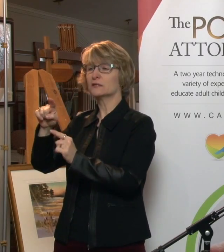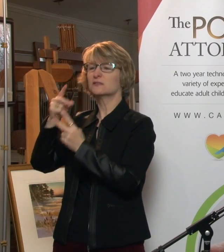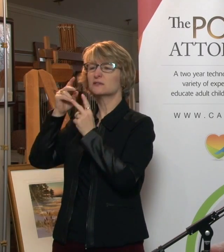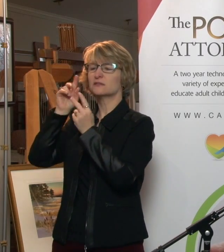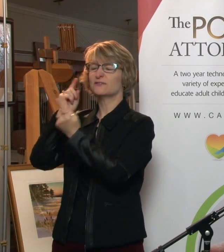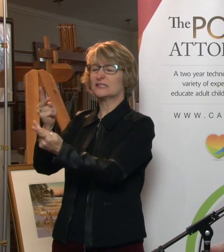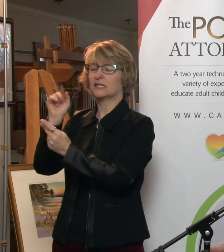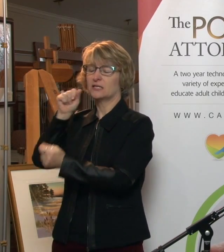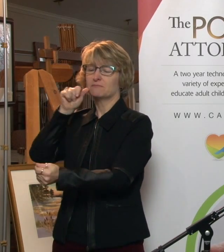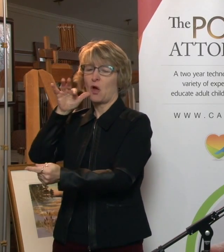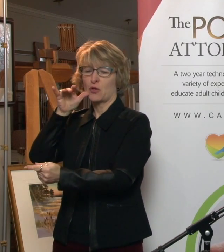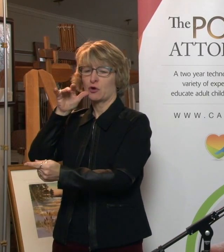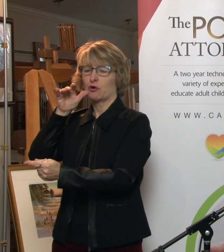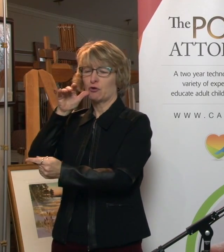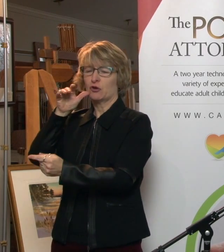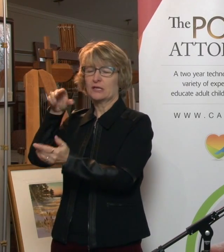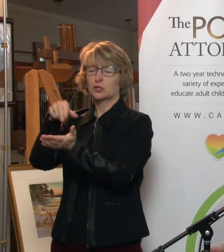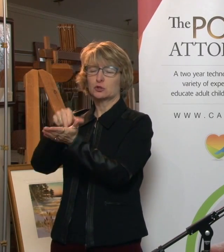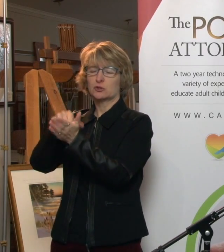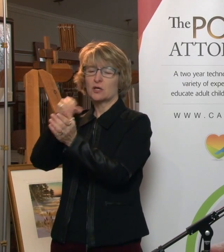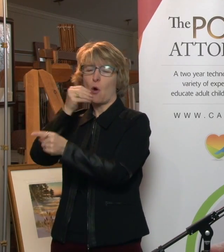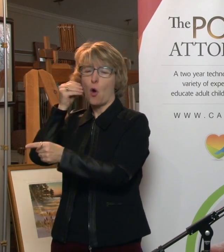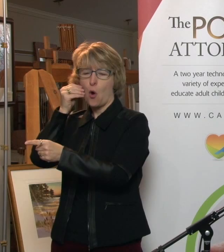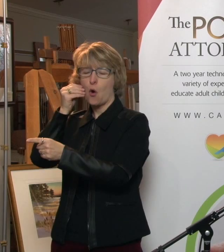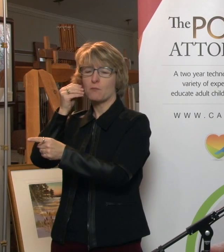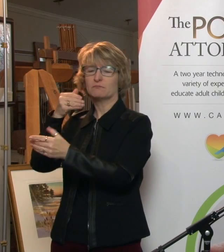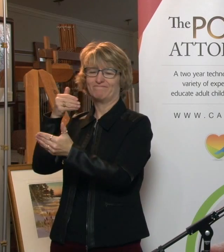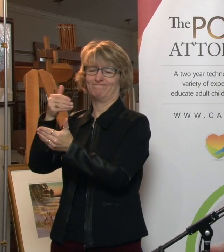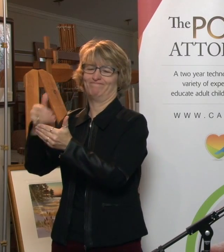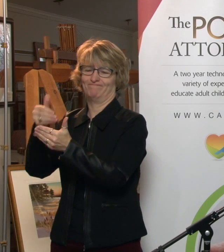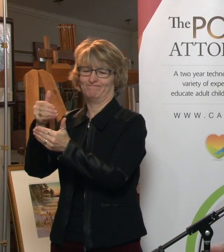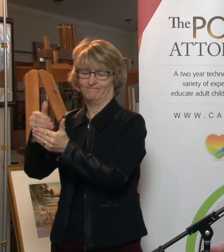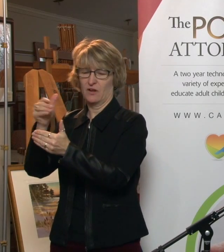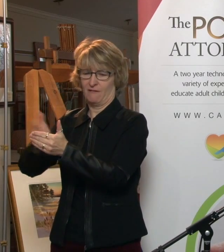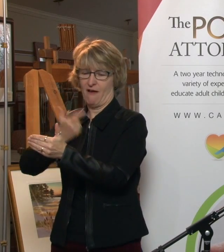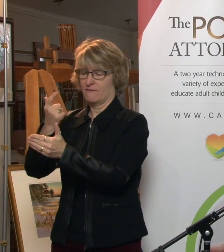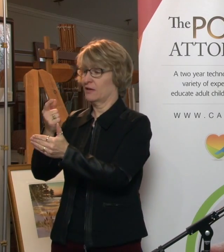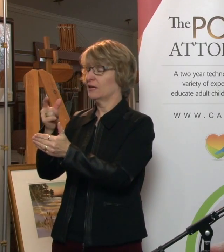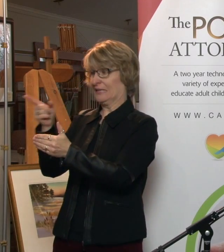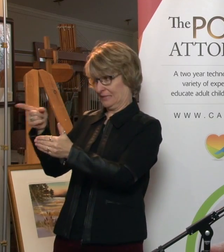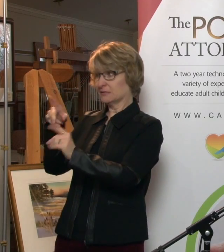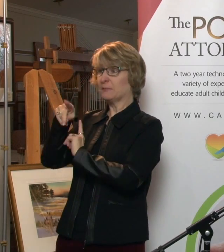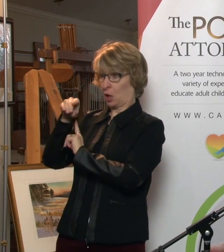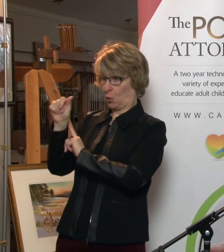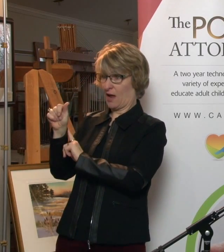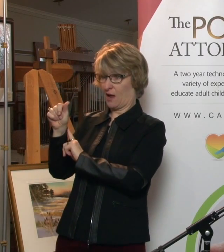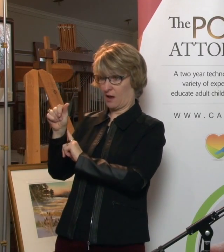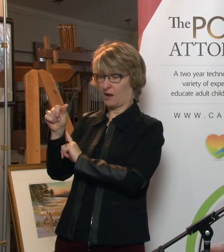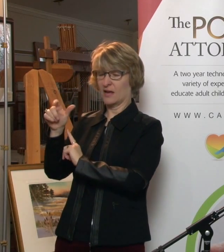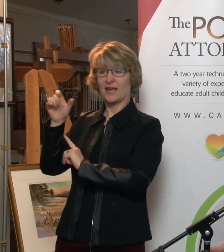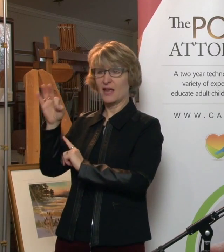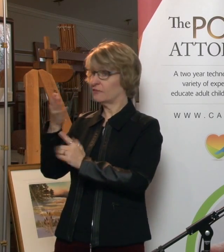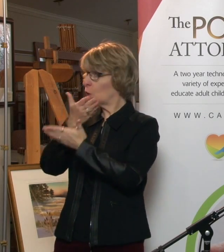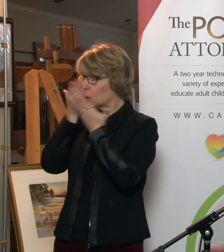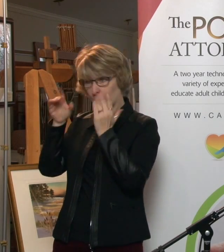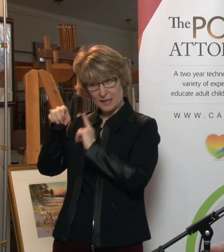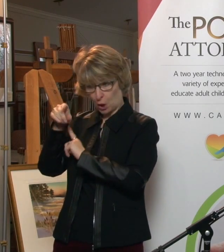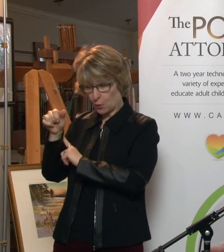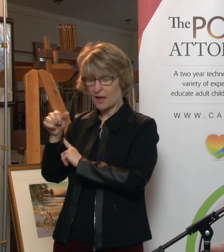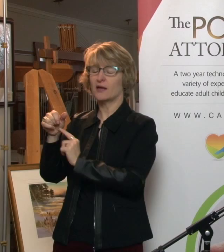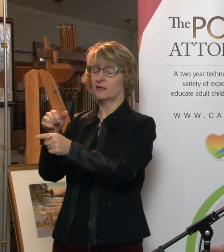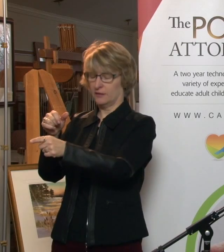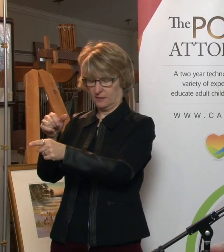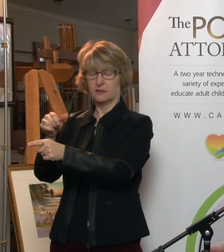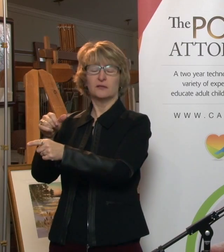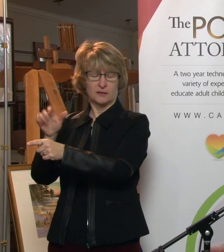Alzheimer's. He's her power of attorney. If that document had not been prepared and he was preparing to be the guardian, she still